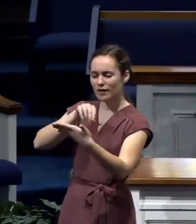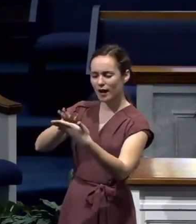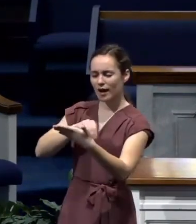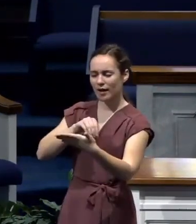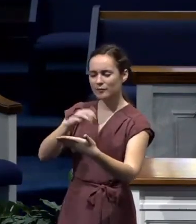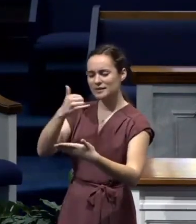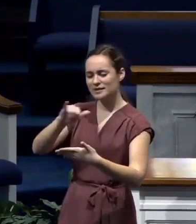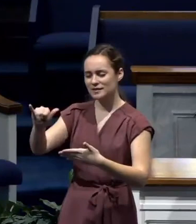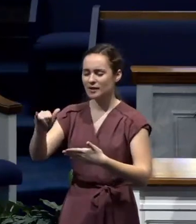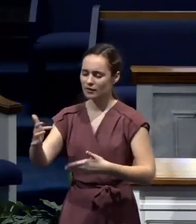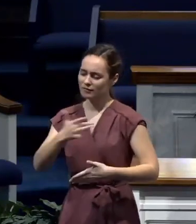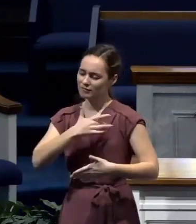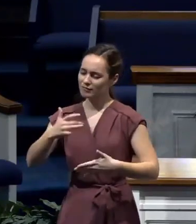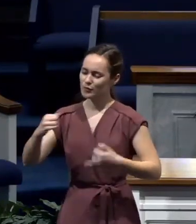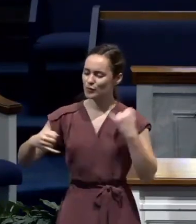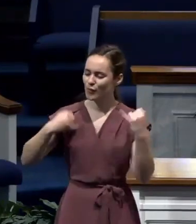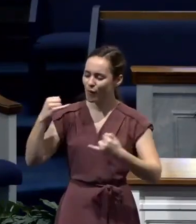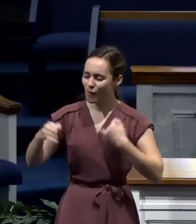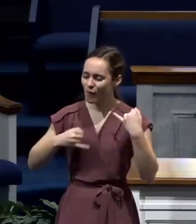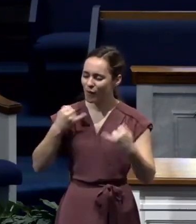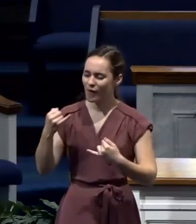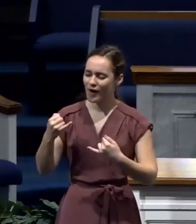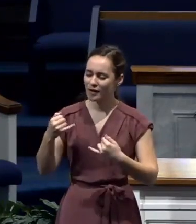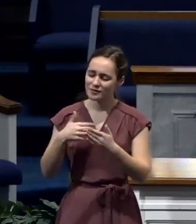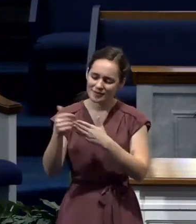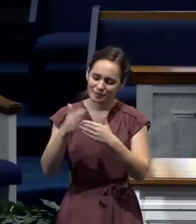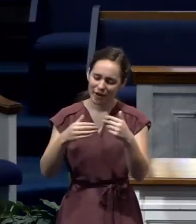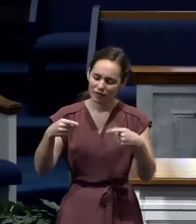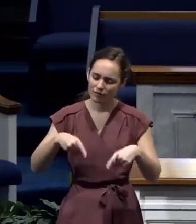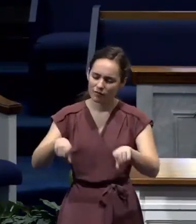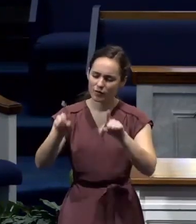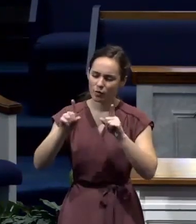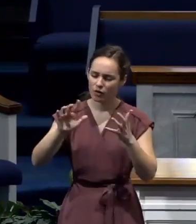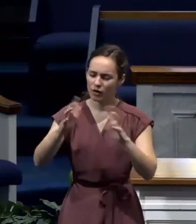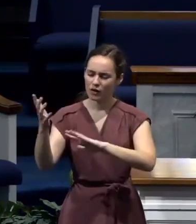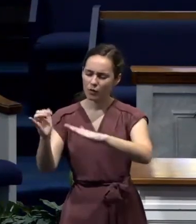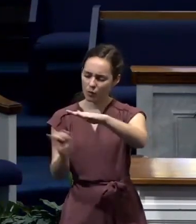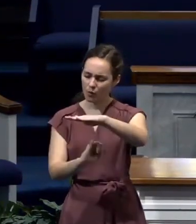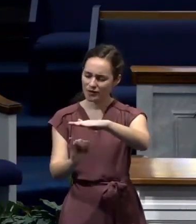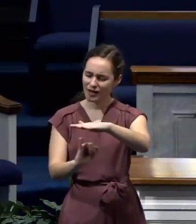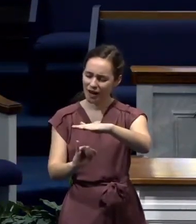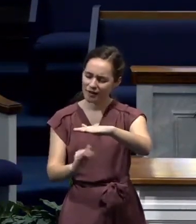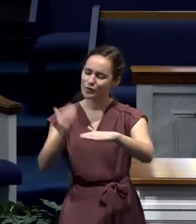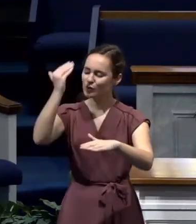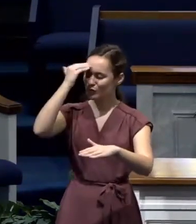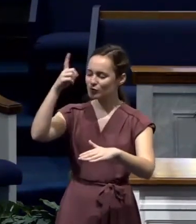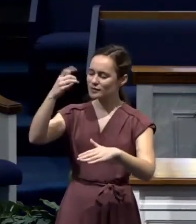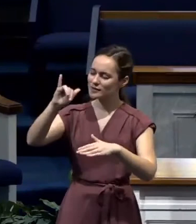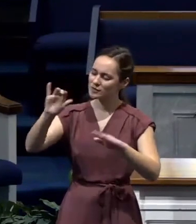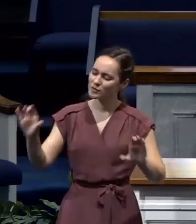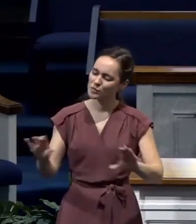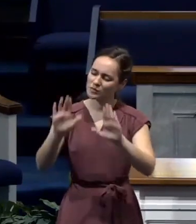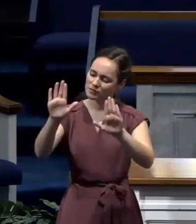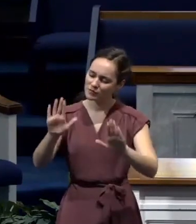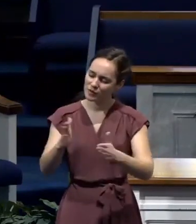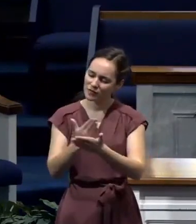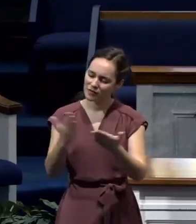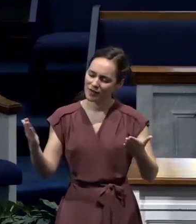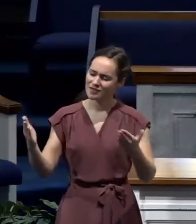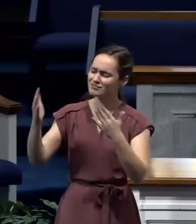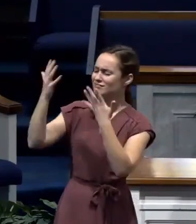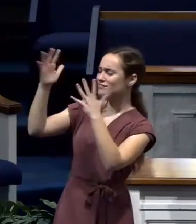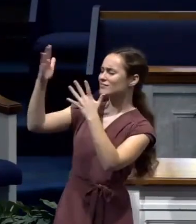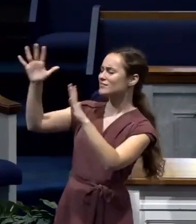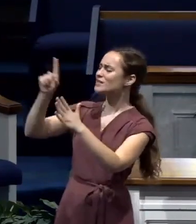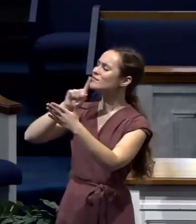We can rejoice knowing, Lord, that you're doing wonderful things, you're doing great things, and we praise you for that. And